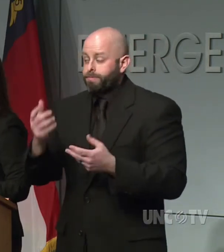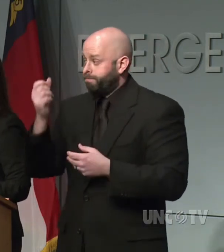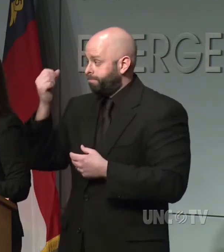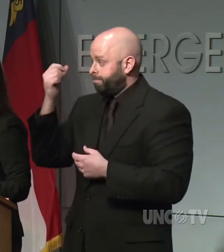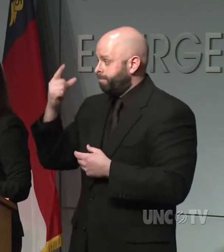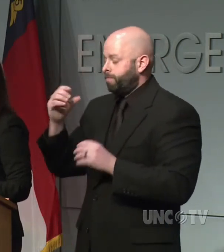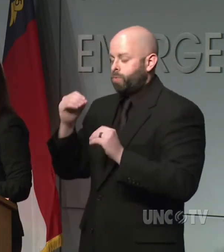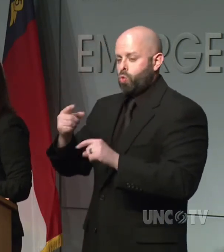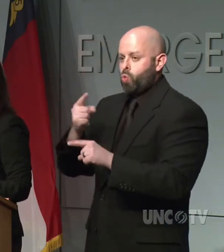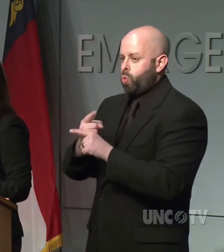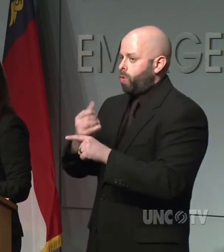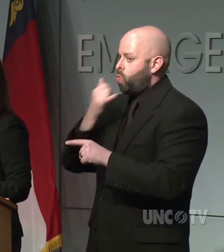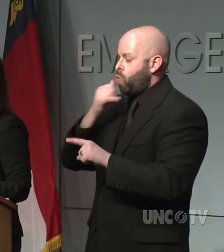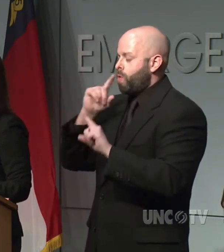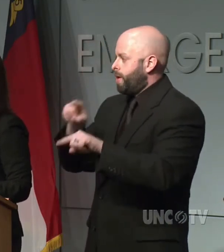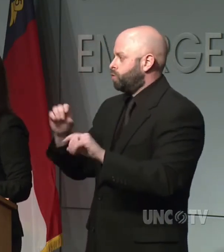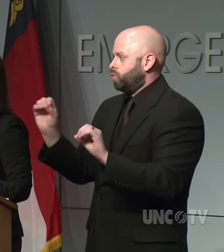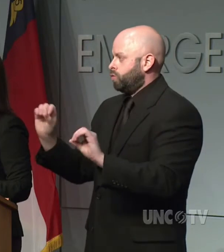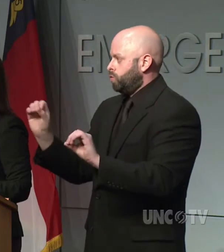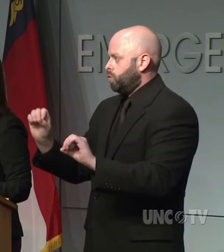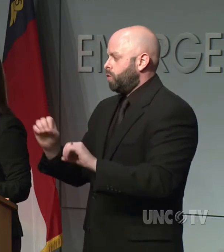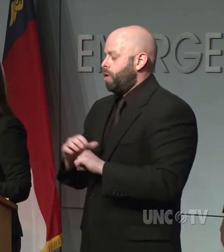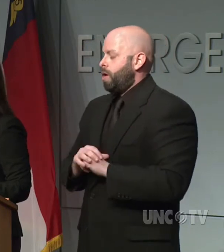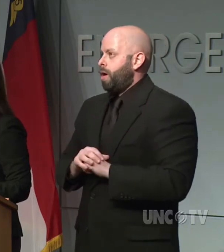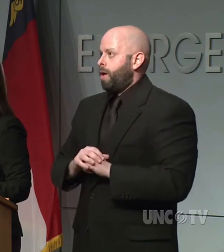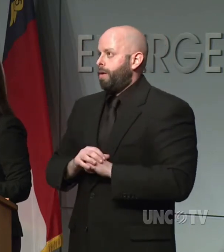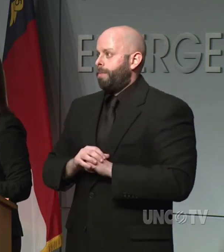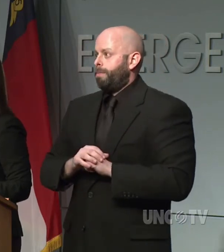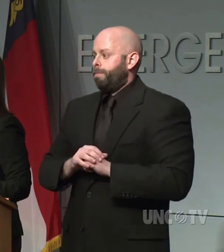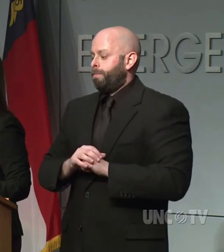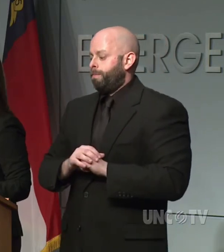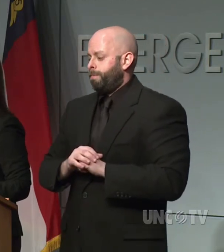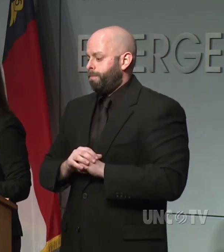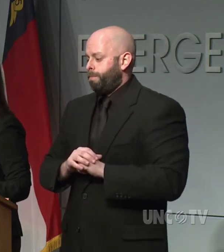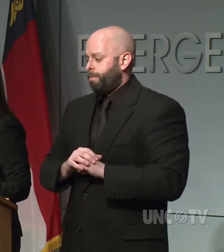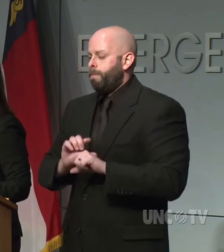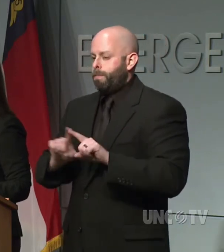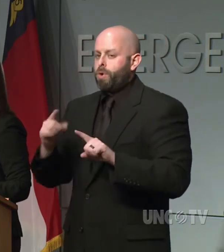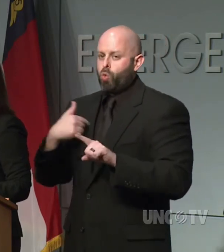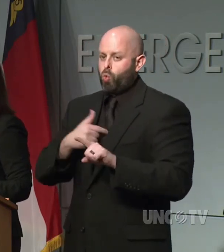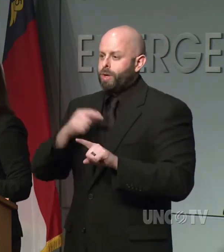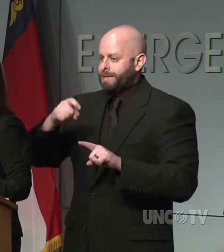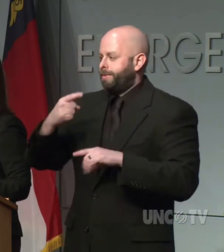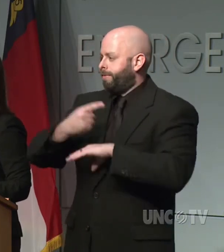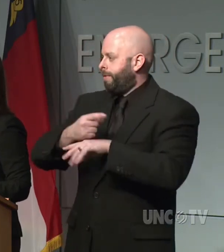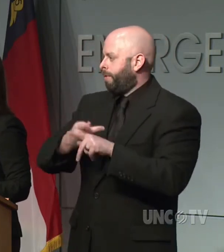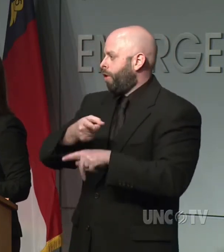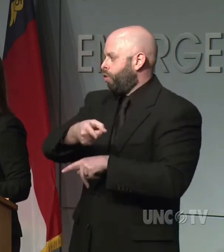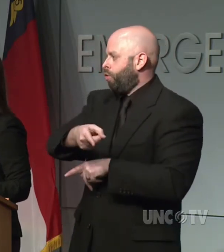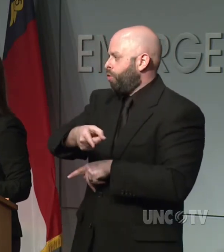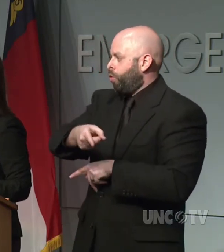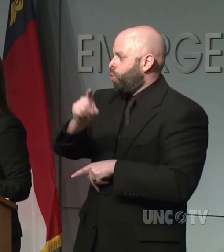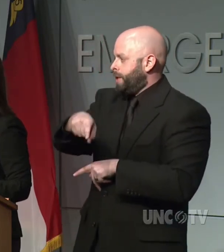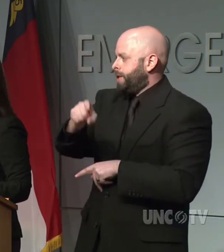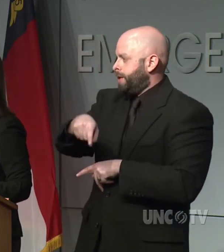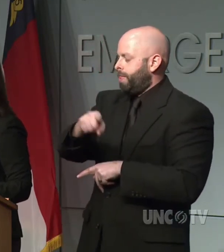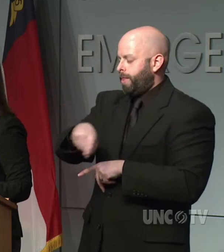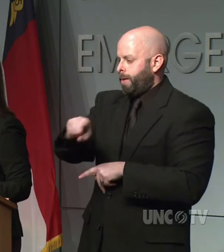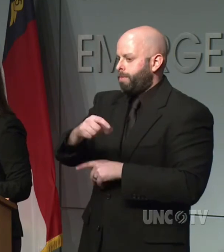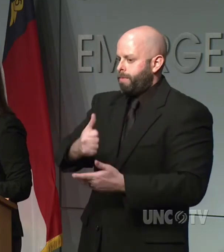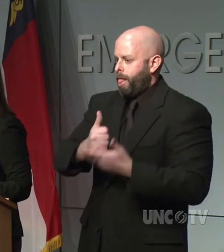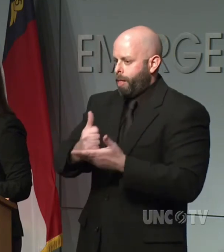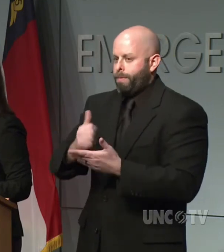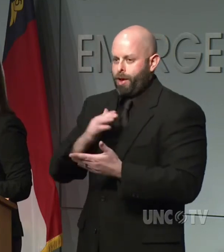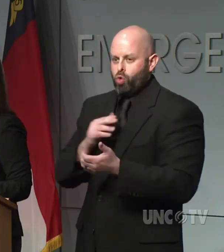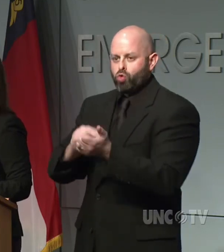or wrong answer but the reality is that we need them and we need them to help our frontline